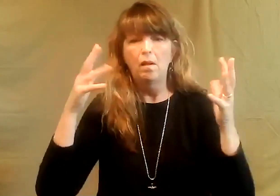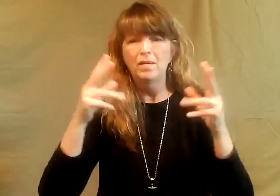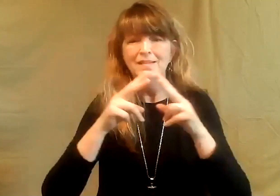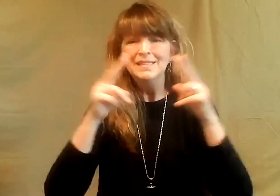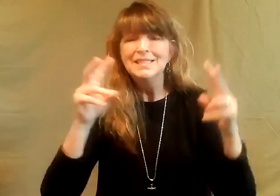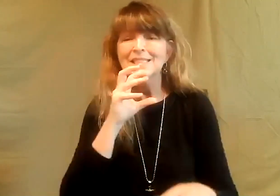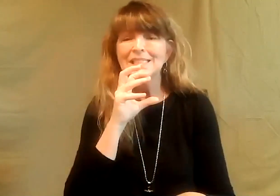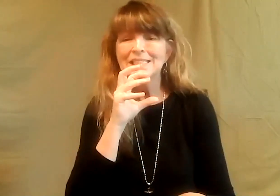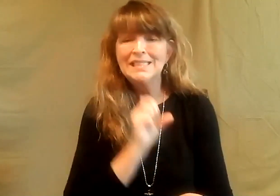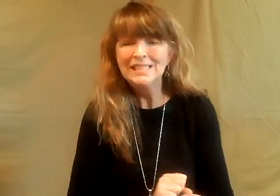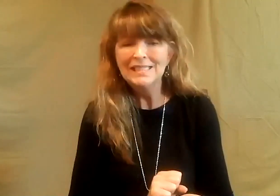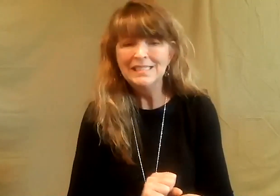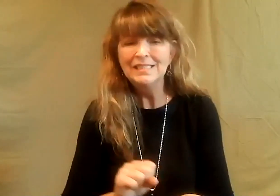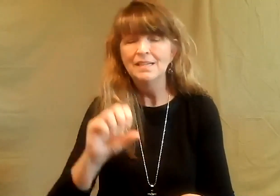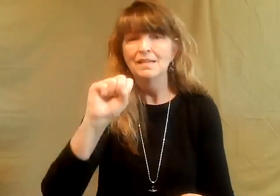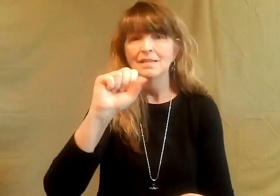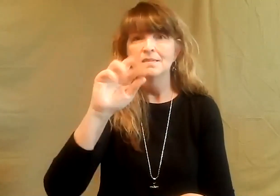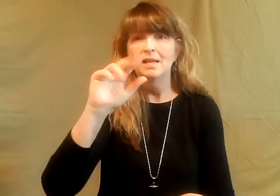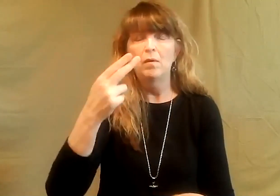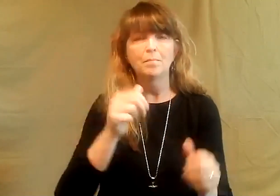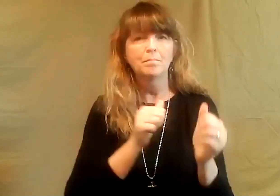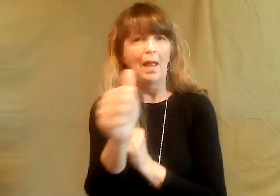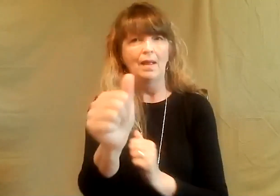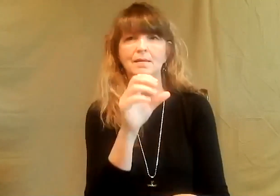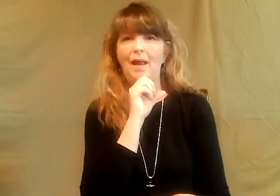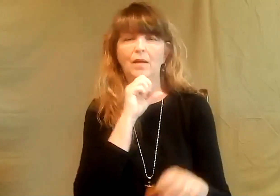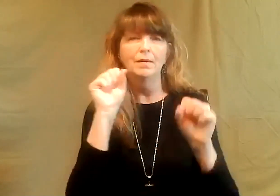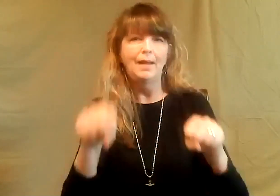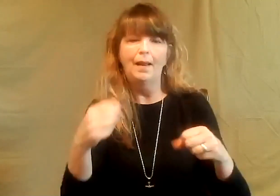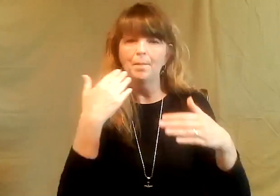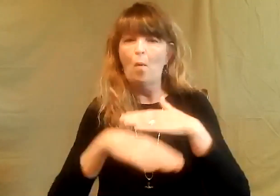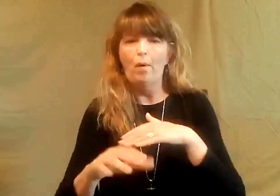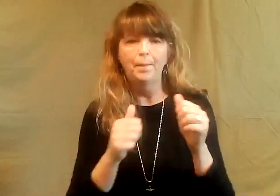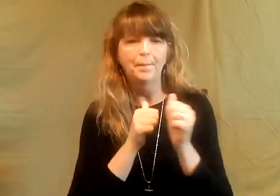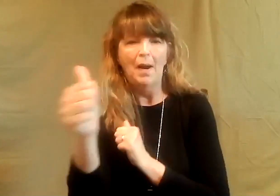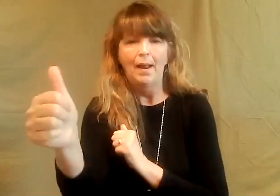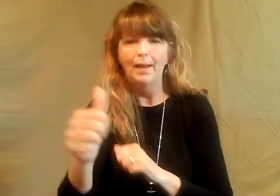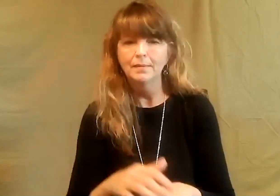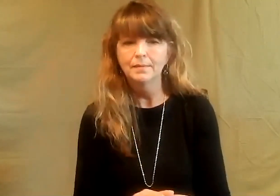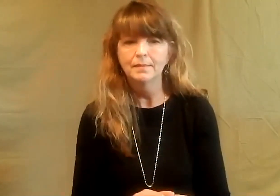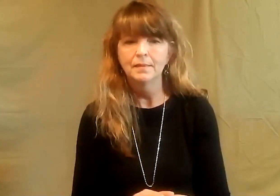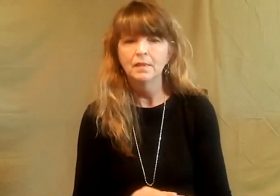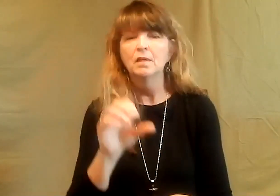and abraham and sarah were already well past the age of fertility